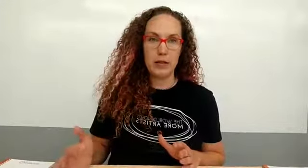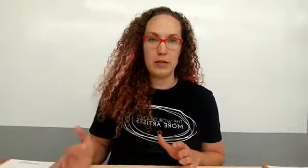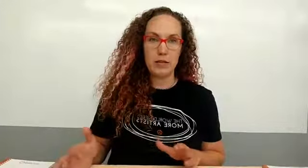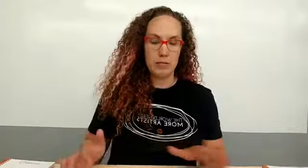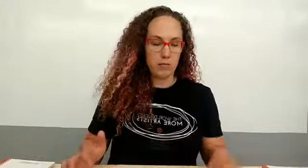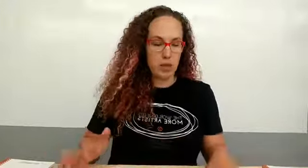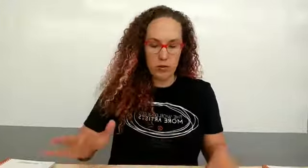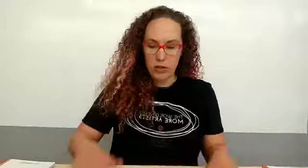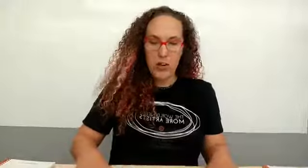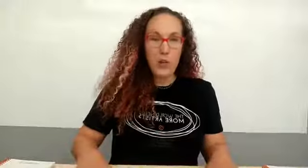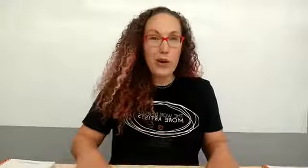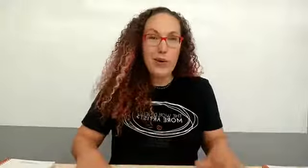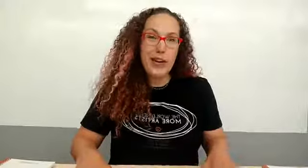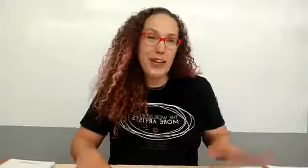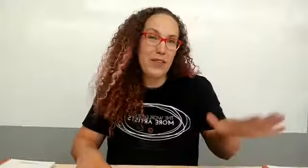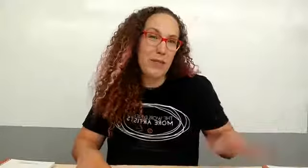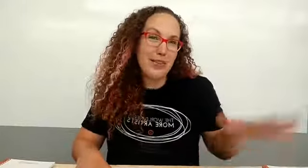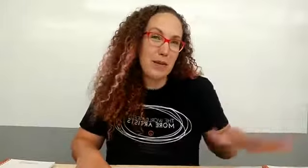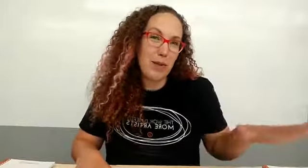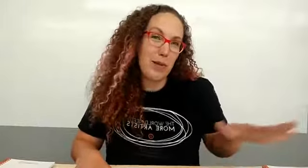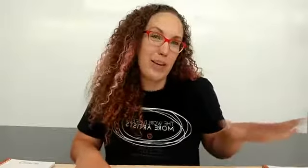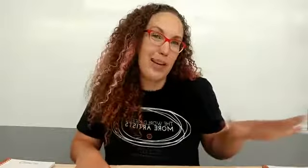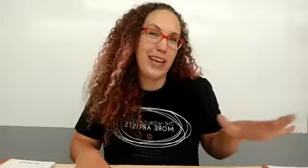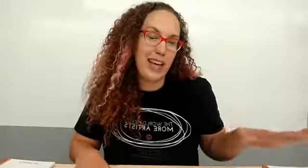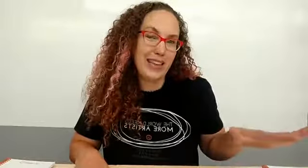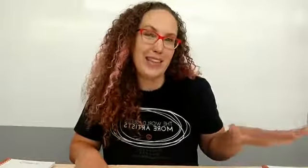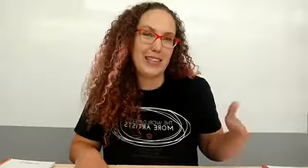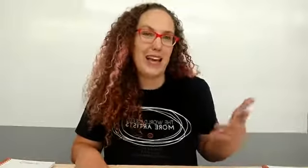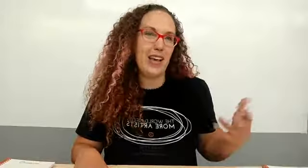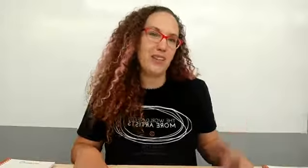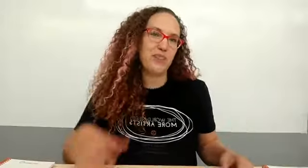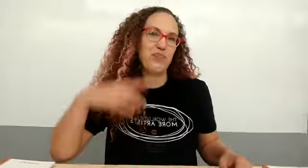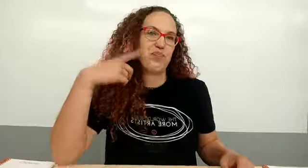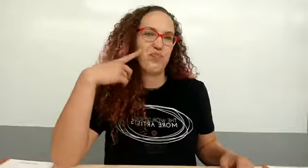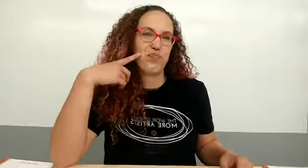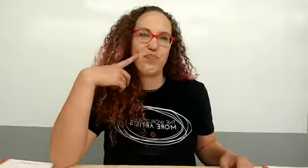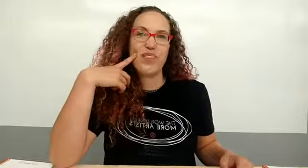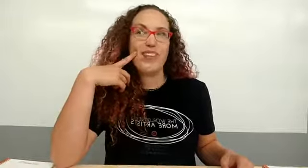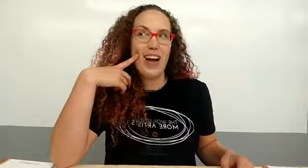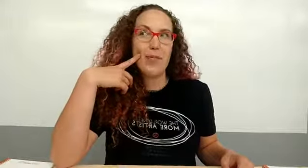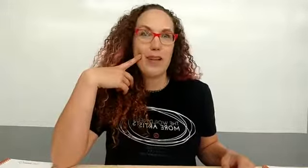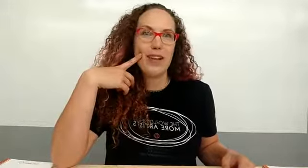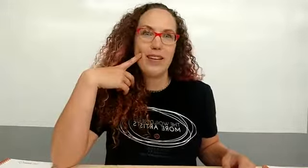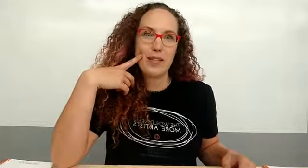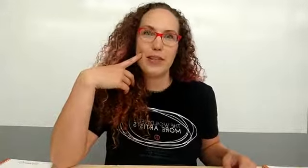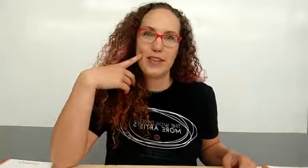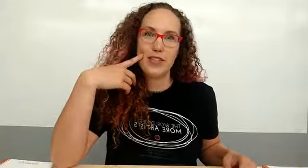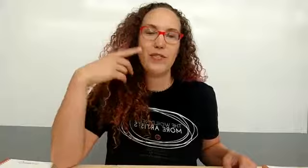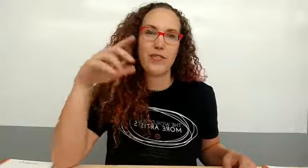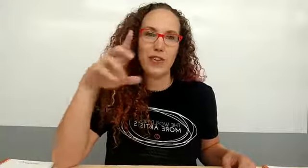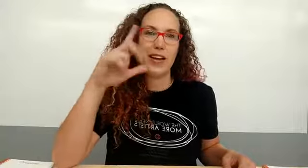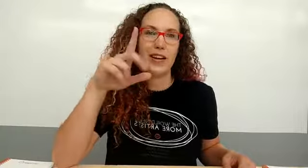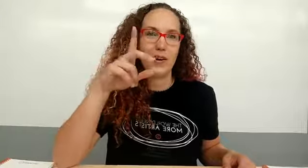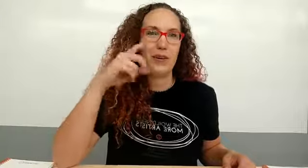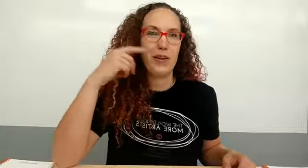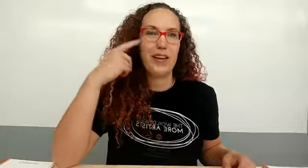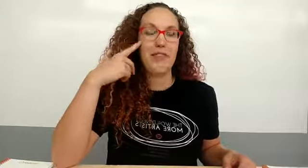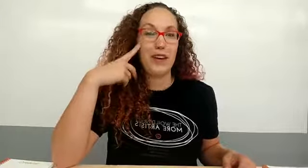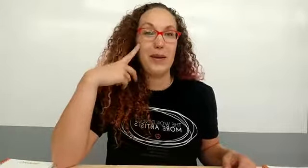the mess so we don't want to give the messy people like a kit that's like not meeting their expectations for like a really funny